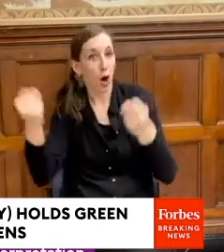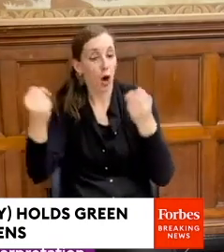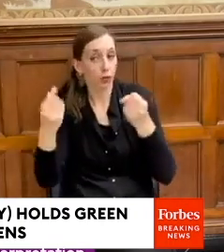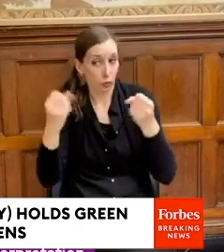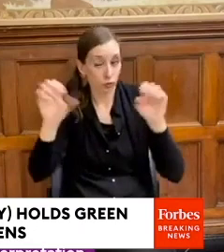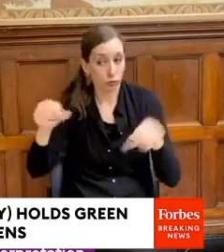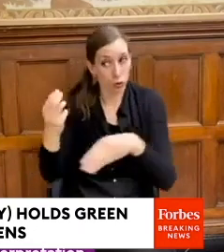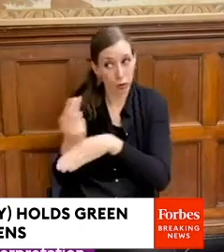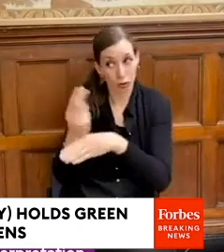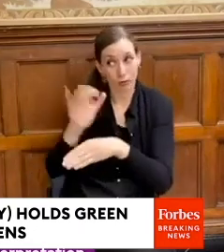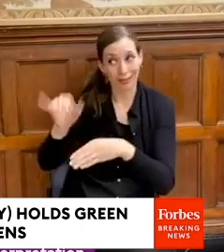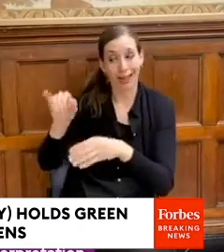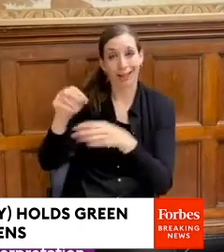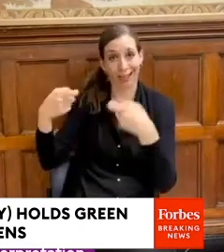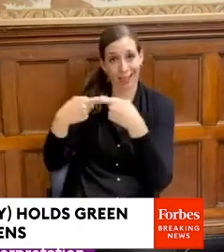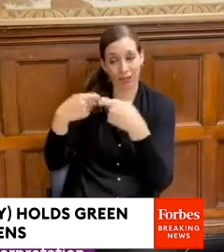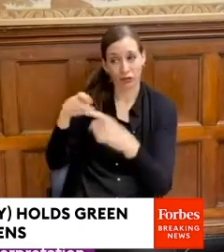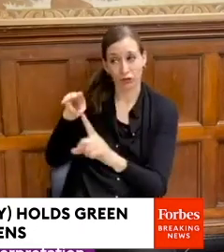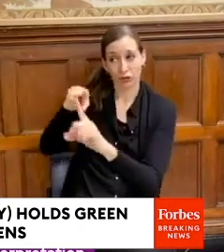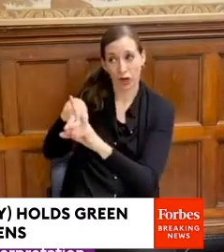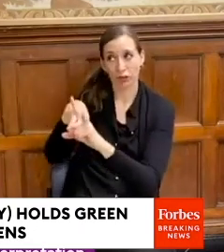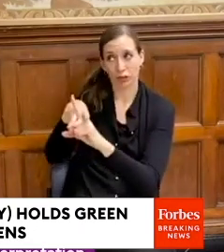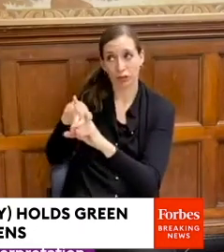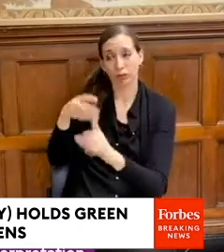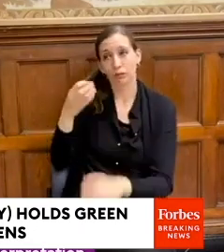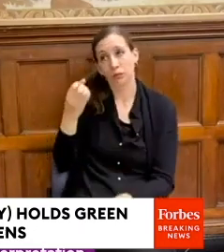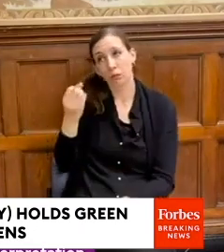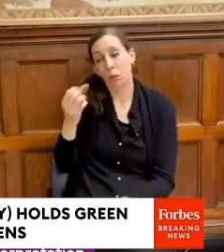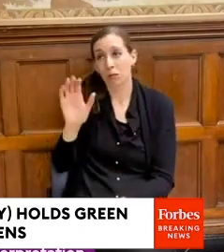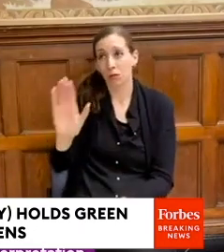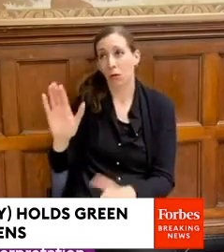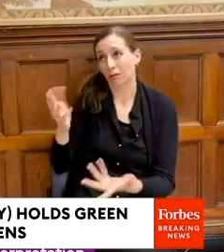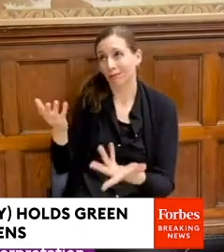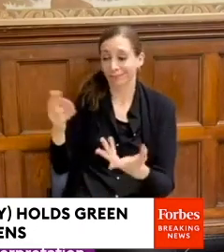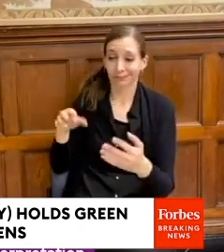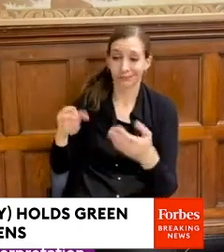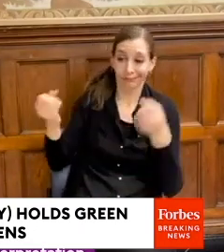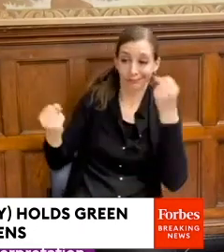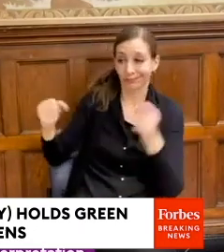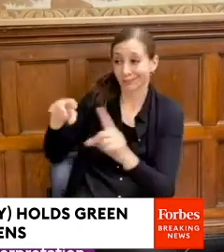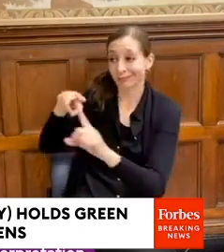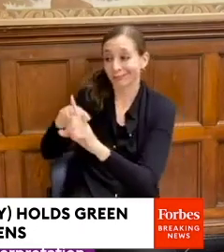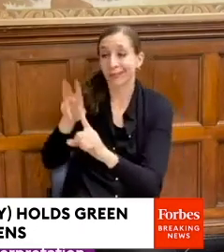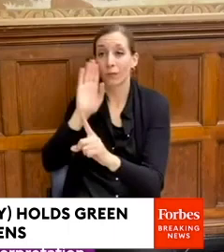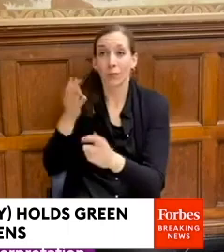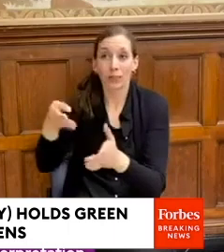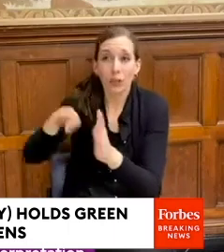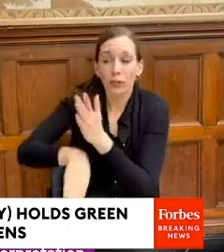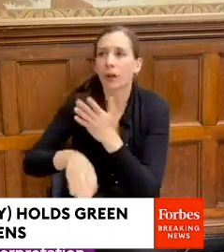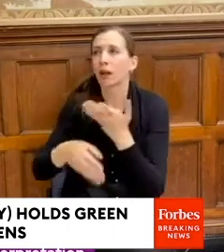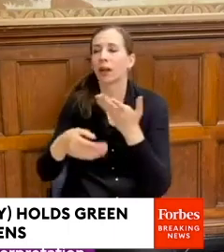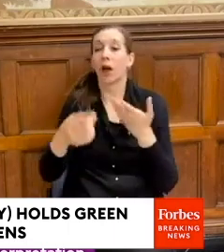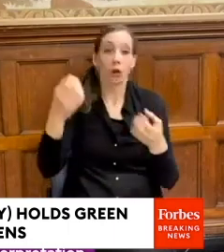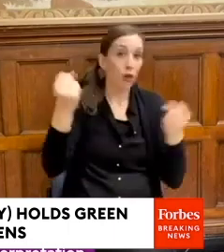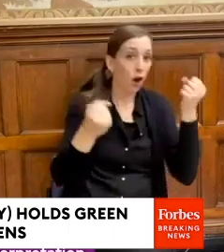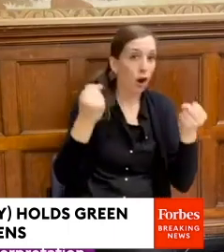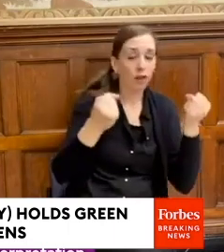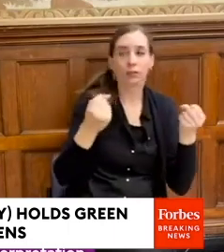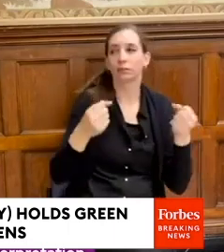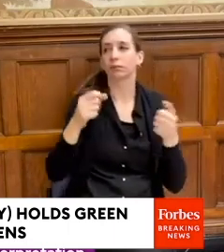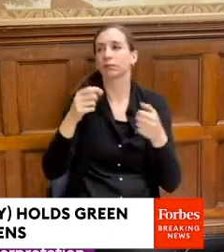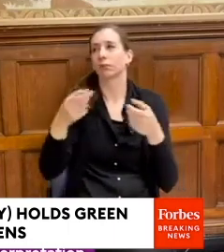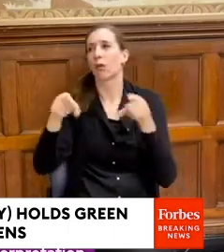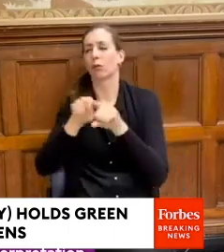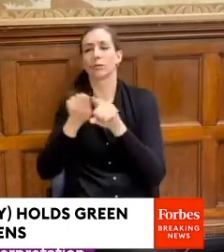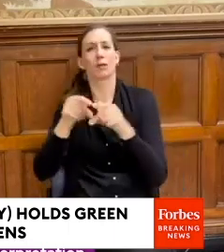cheaper. And we also want to expand that, not just for them to be cars, but for them to be electric bikes and other sorts of electric